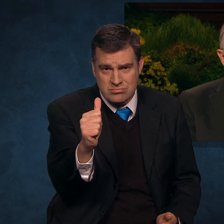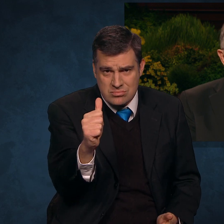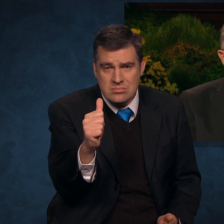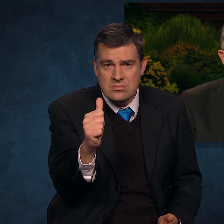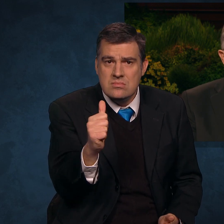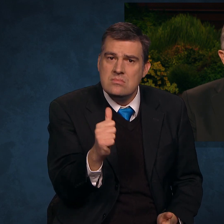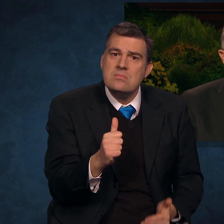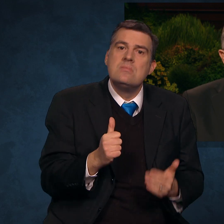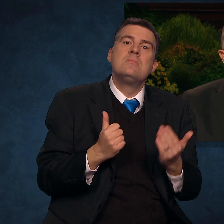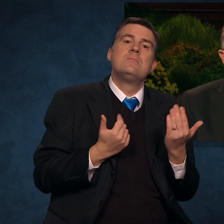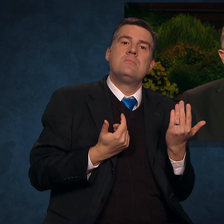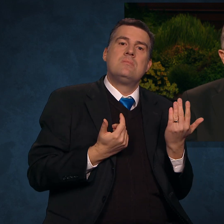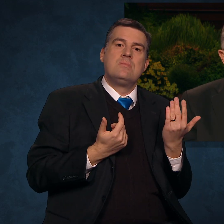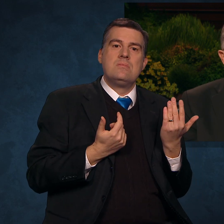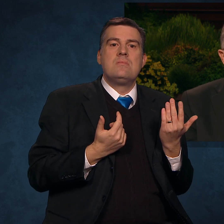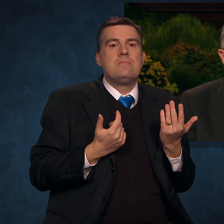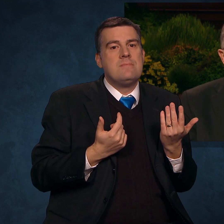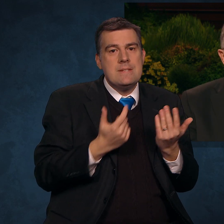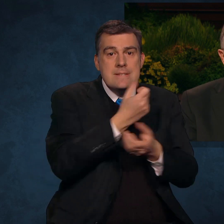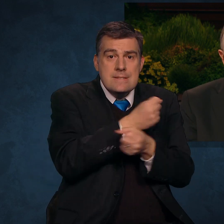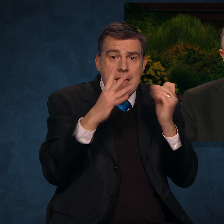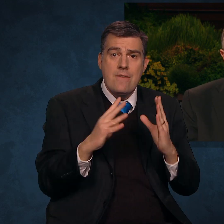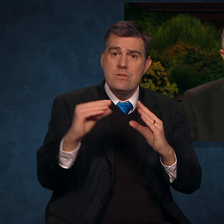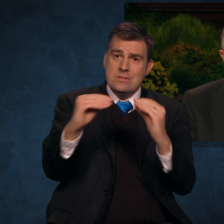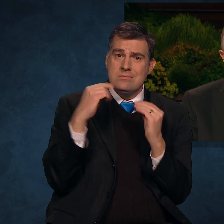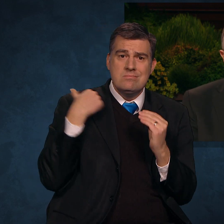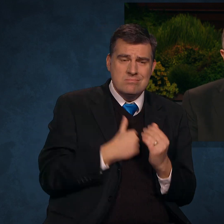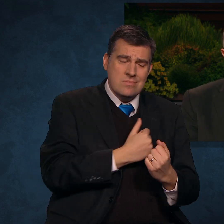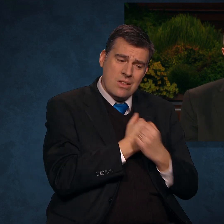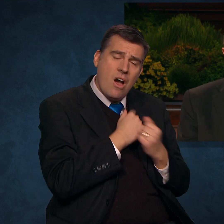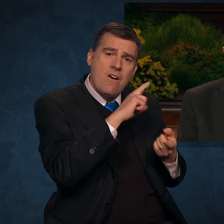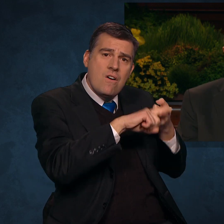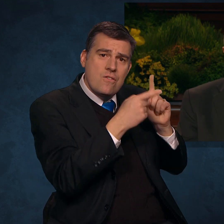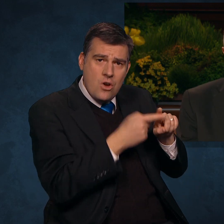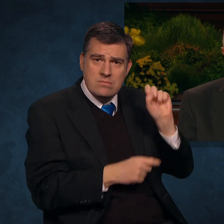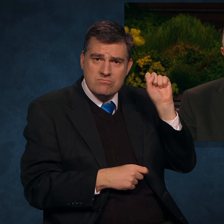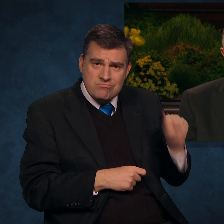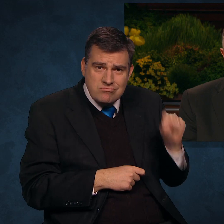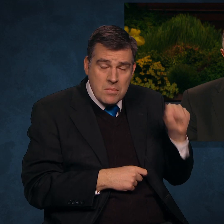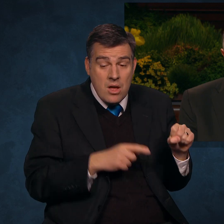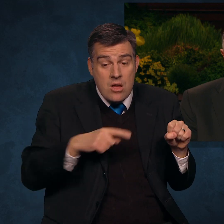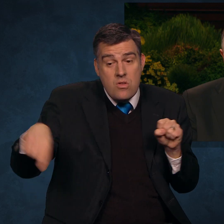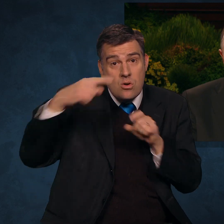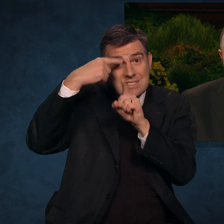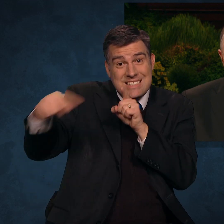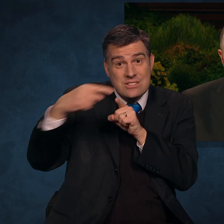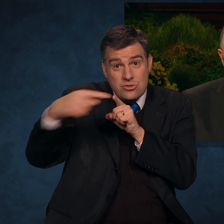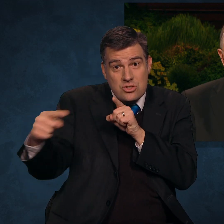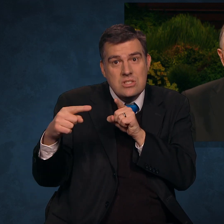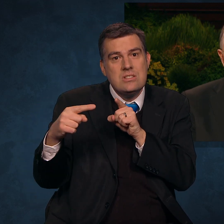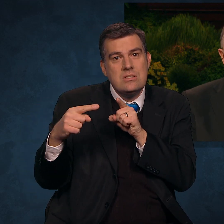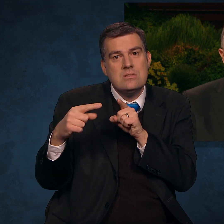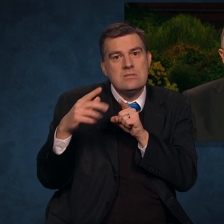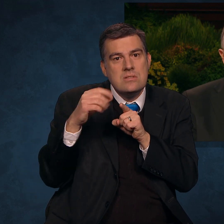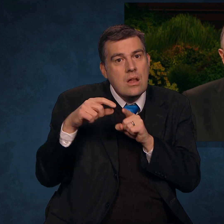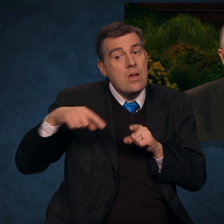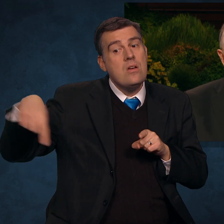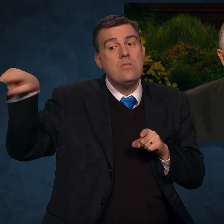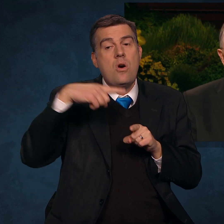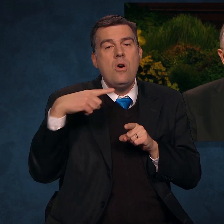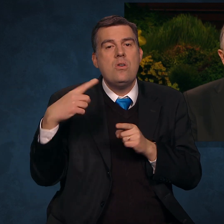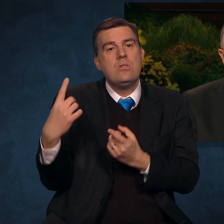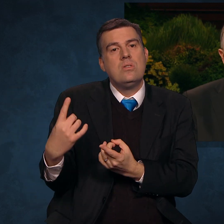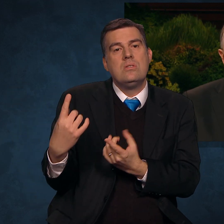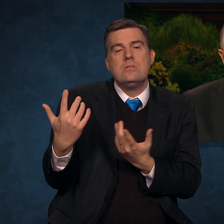The Savior taught us to love not only our friends, but also those who disagree with us and even those